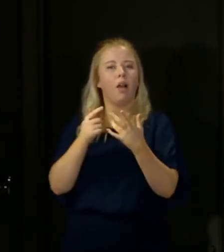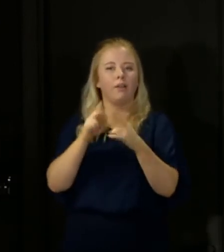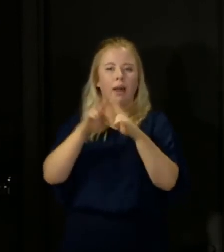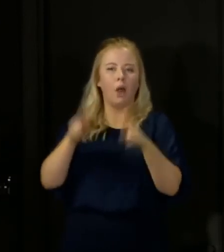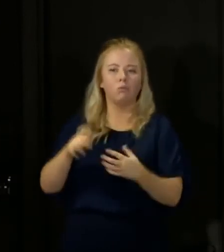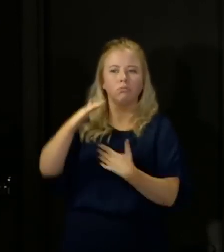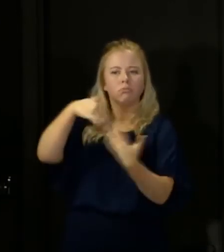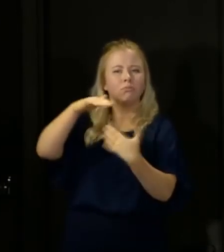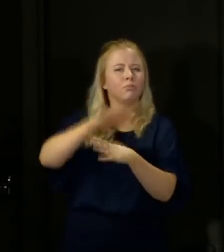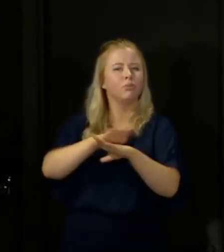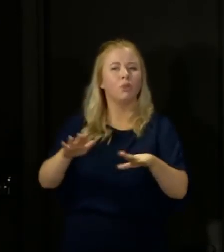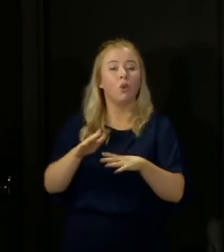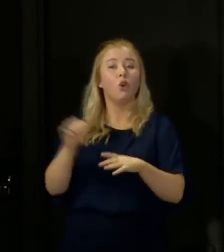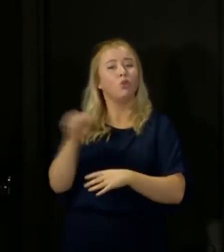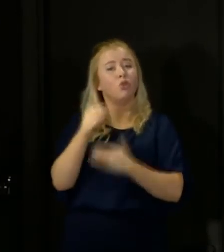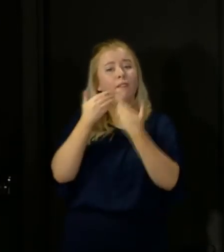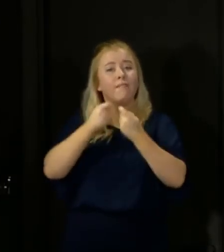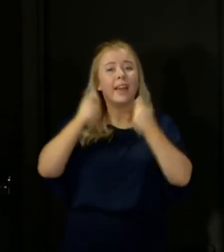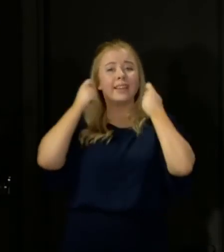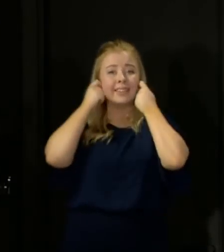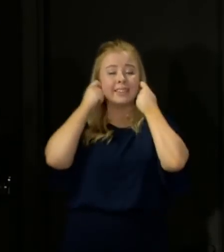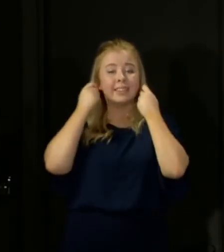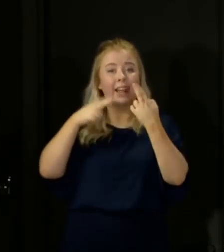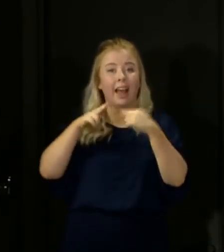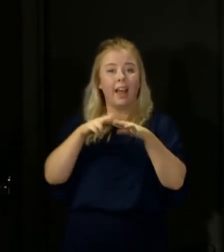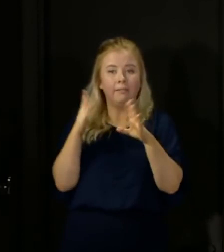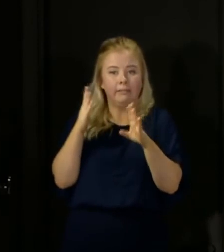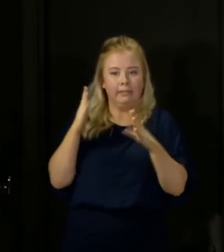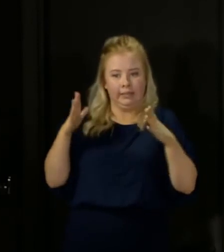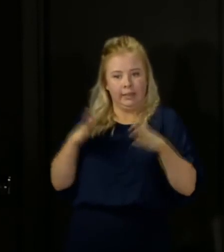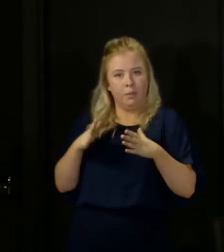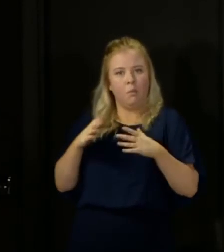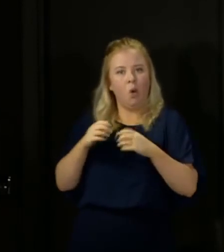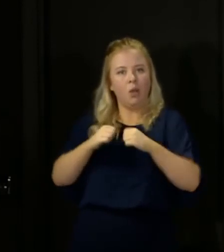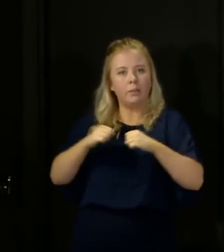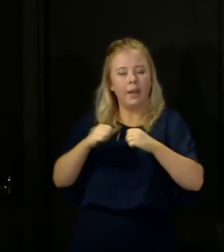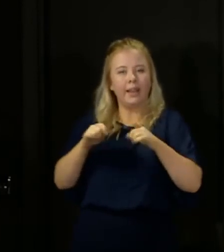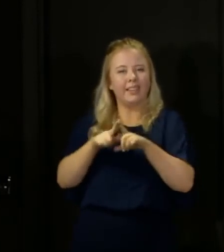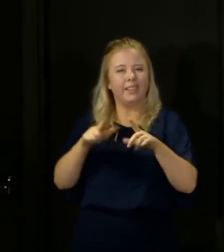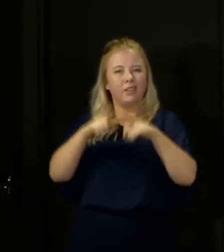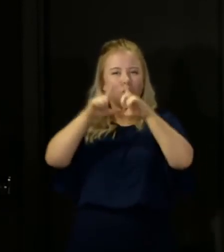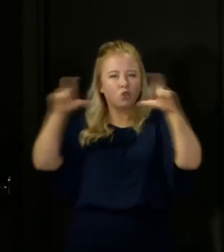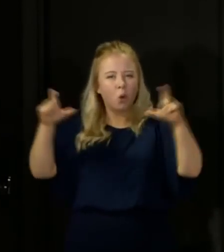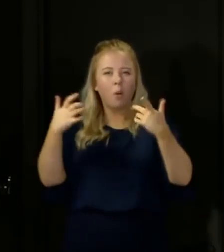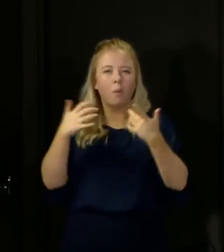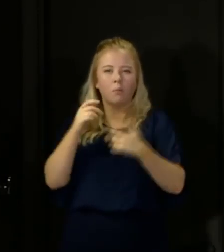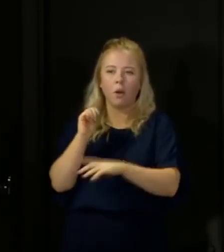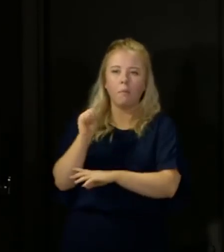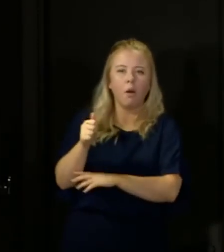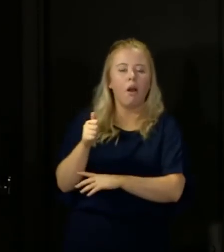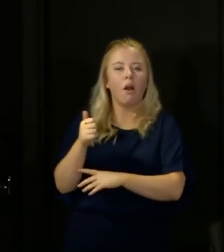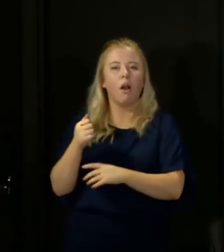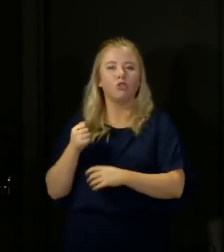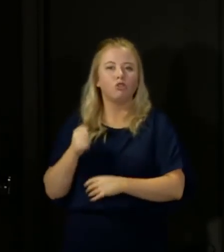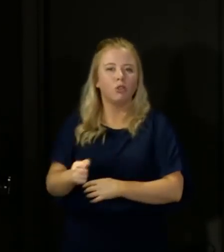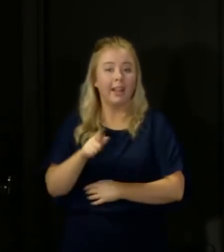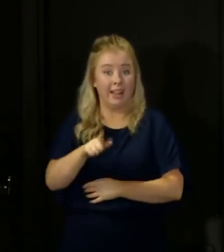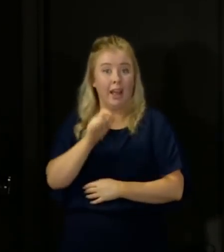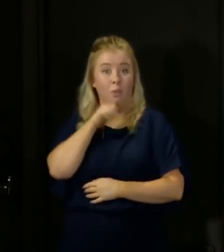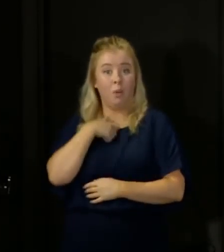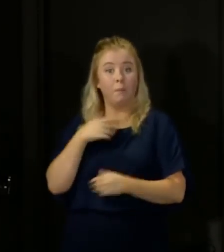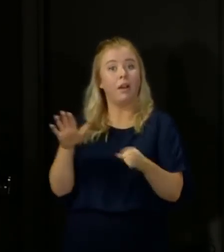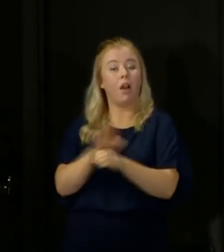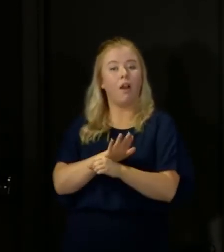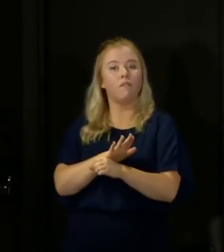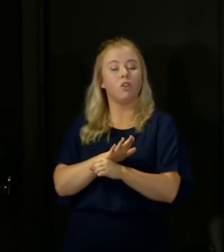You should wear a face covering if you're in an enclosed space, such as a shop or on public transport. And that is one of the issues that will be covered in